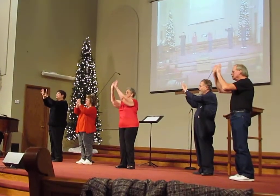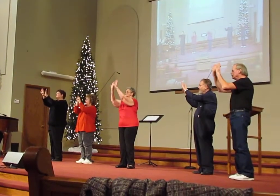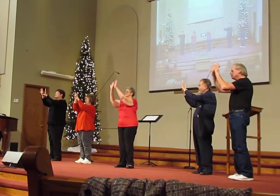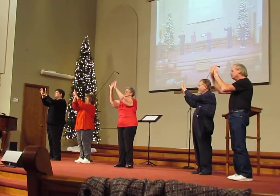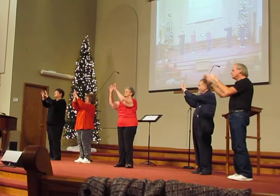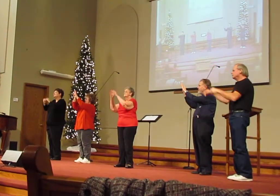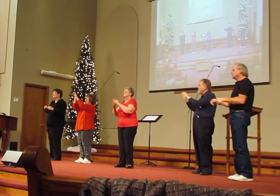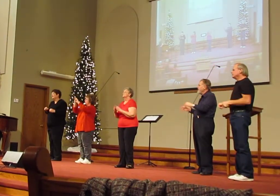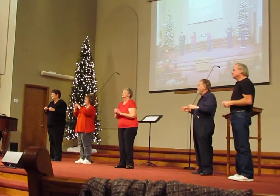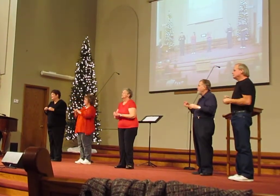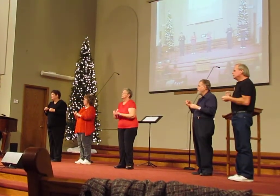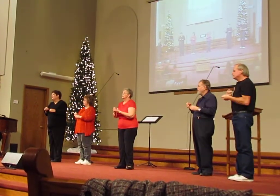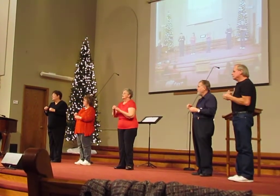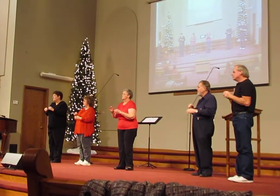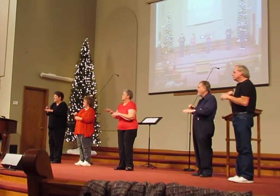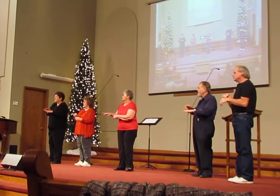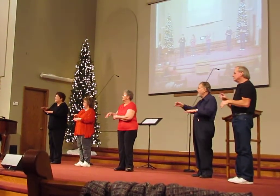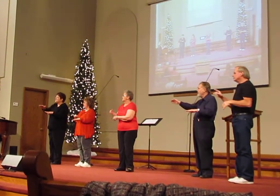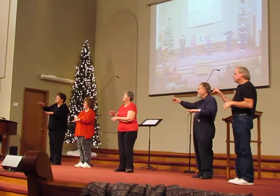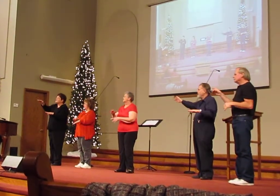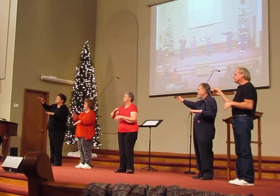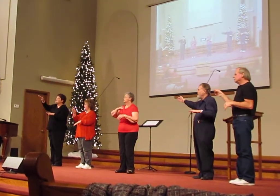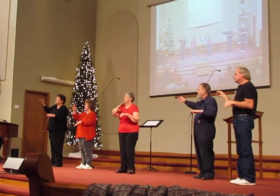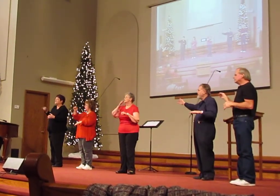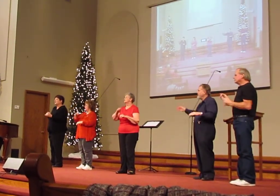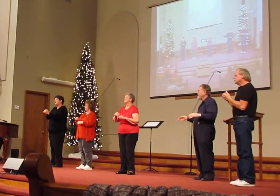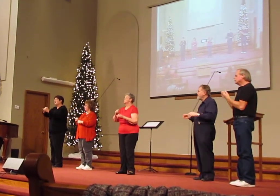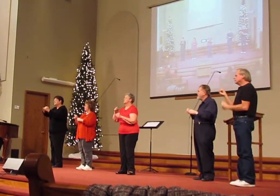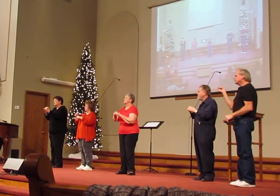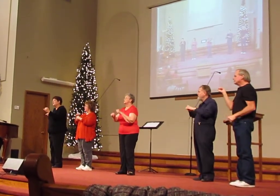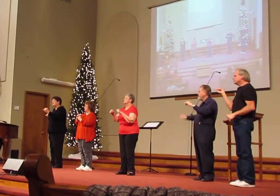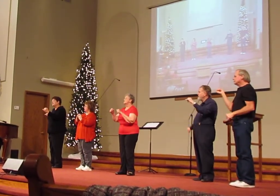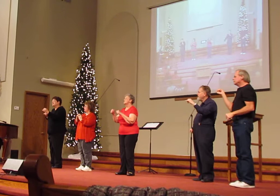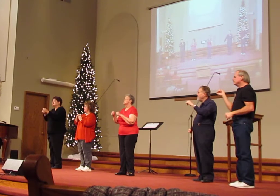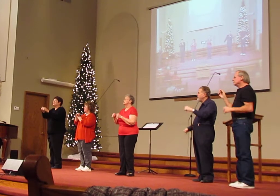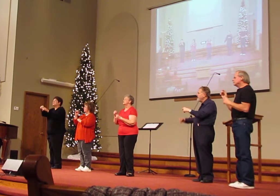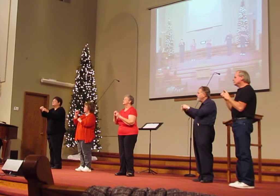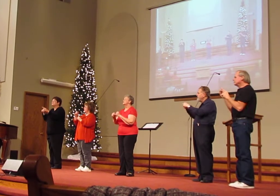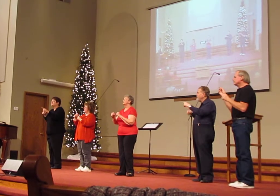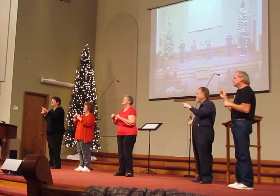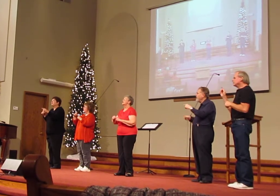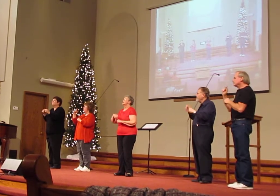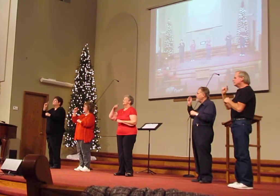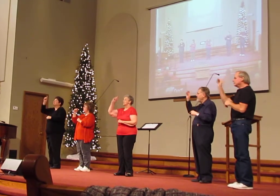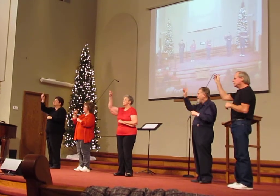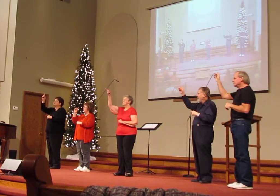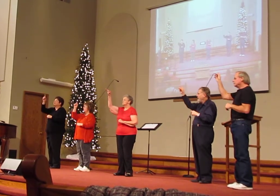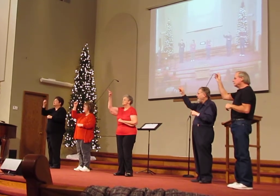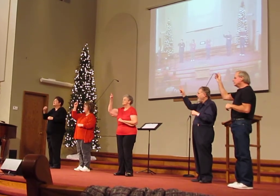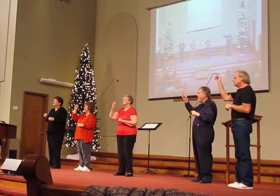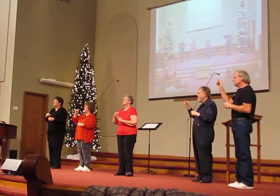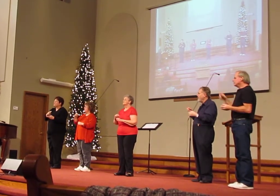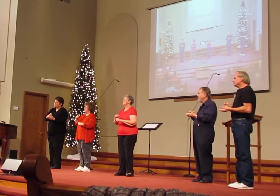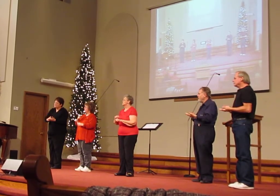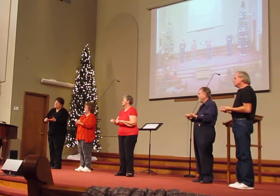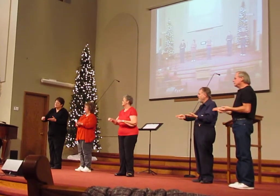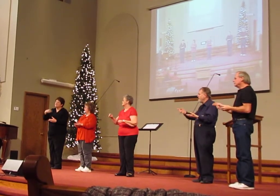Rain and reach from thy holy